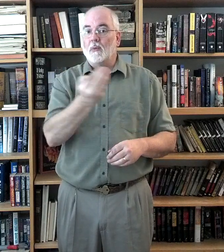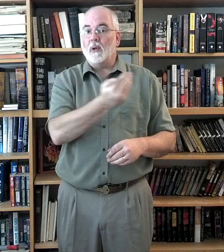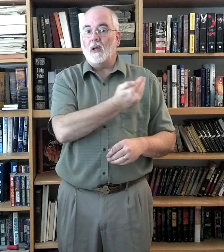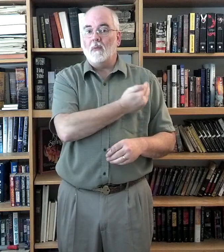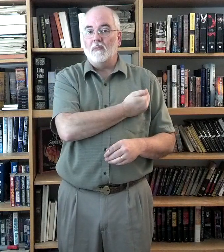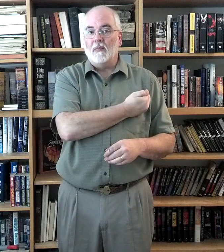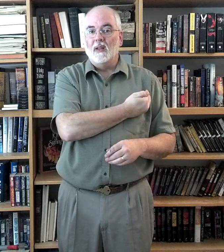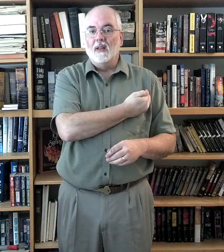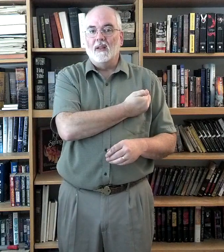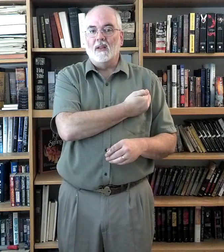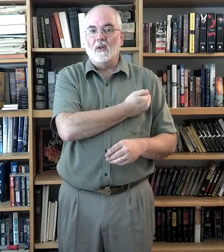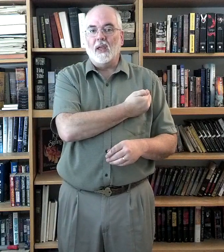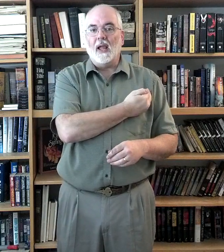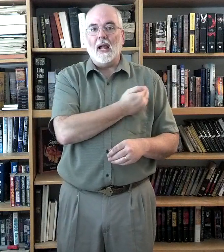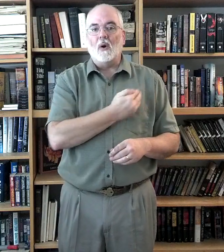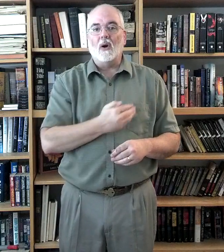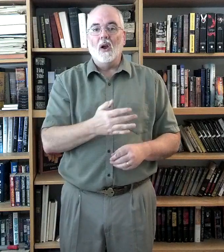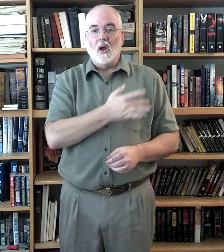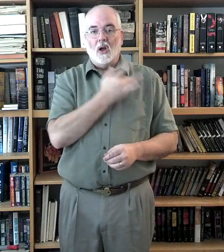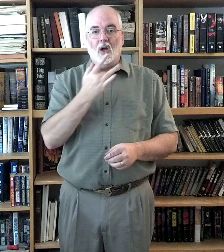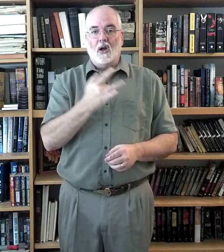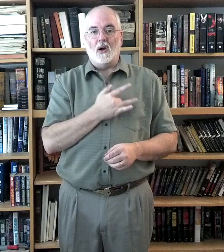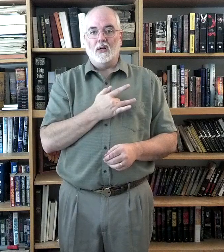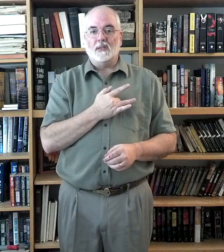palm, okay? Our hearts.